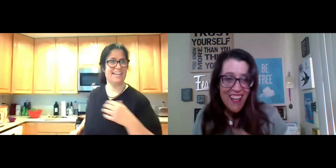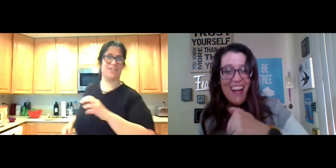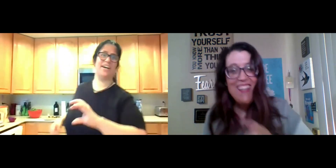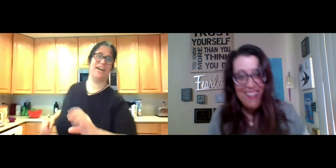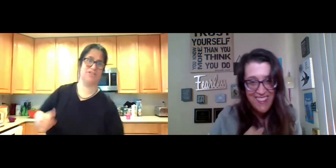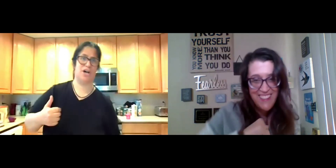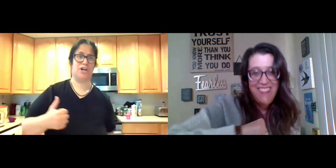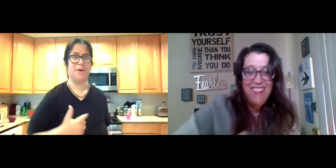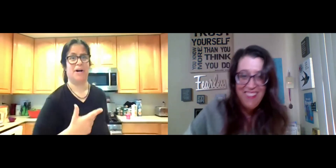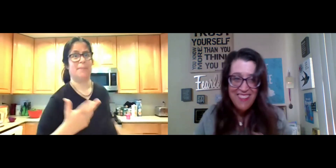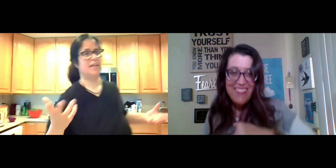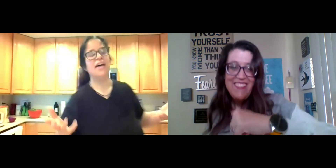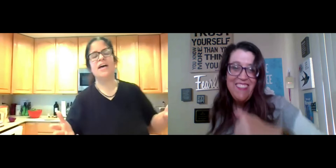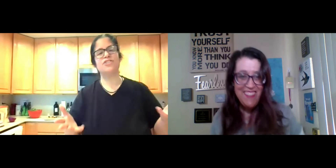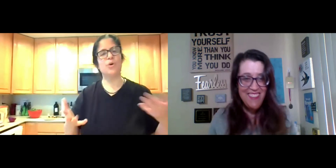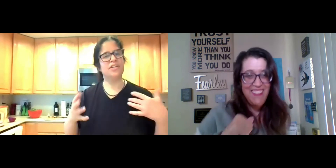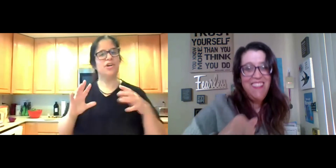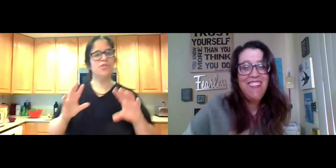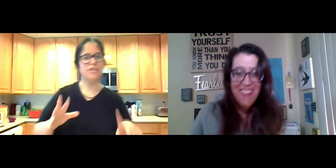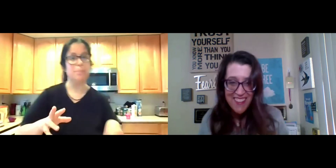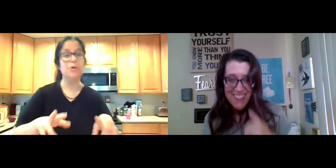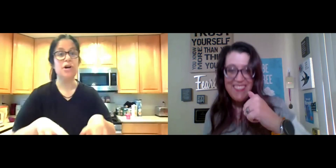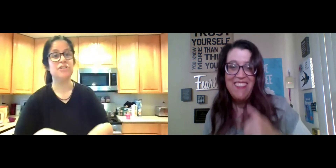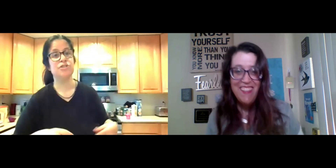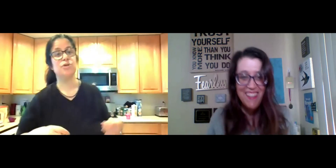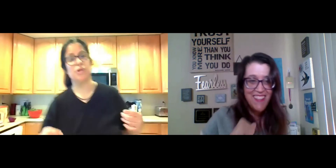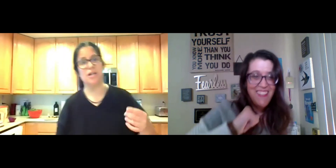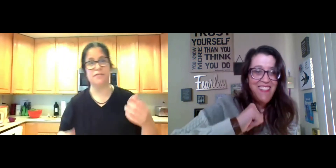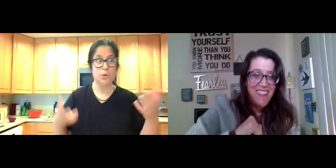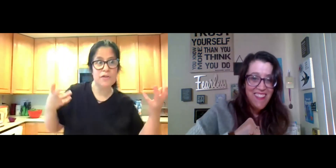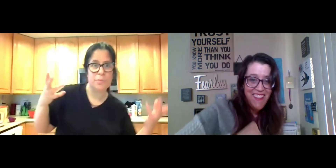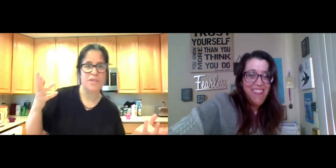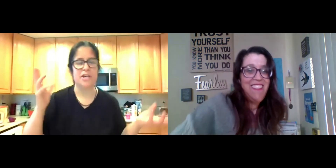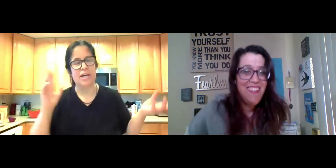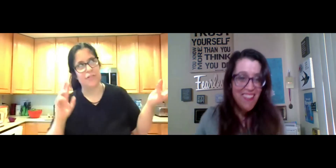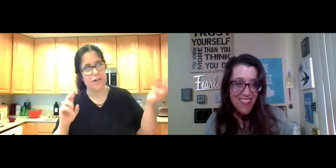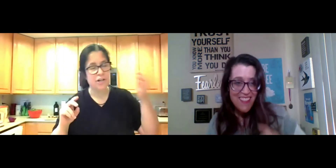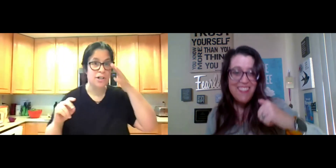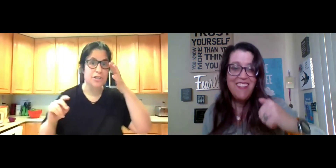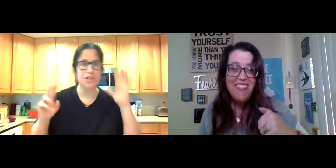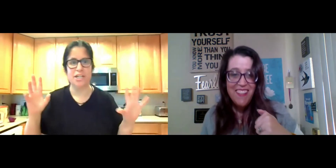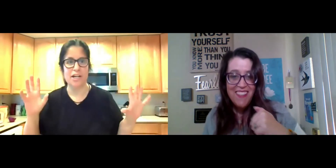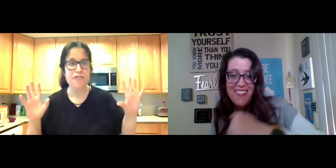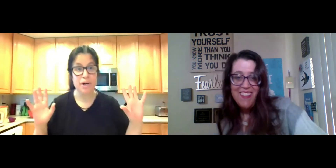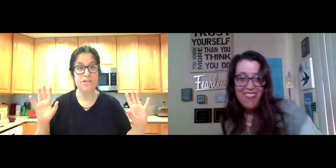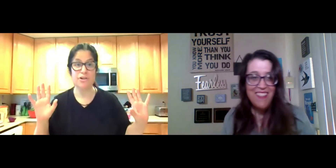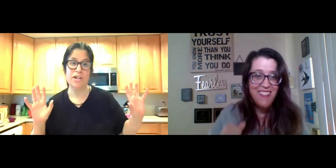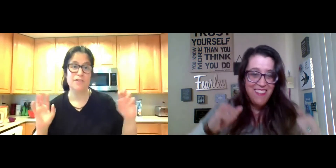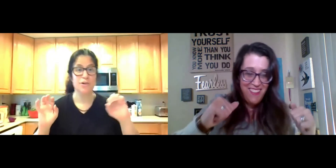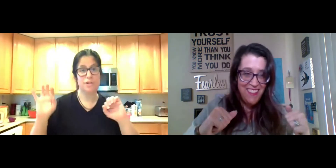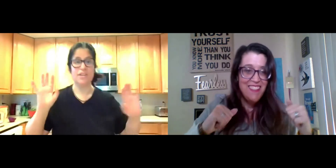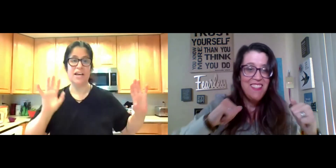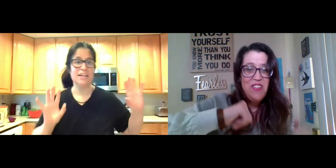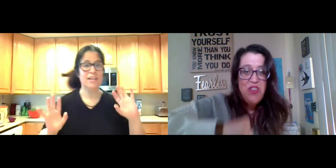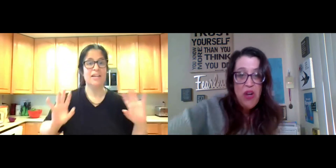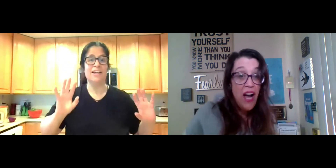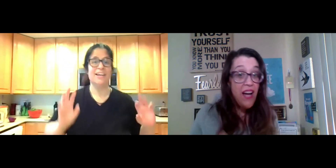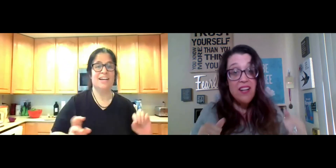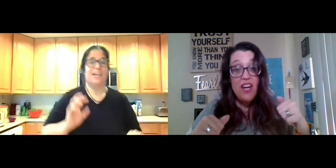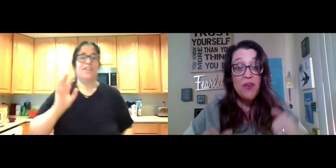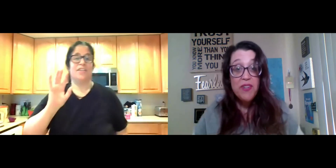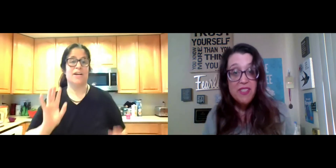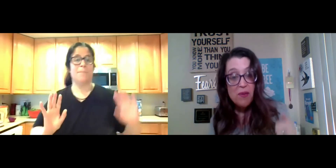and I have soccer mom. And so, you know, there's a book also a few of them, I think out there called good enough mother. Have you heard of that?